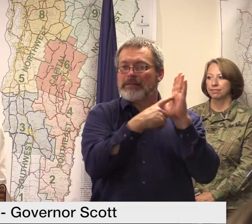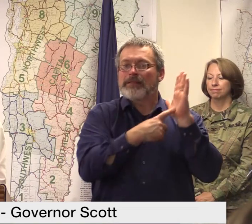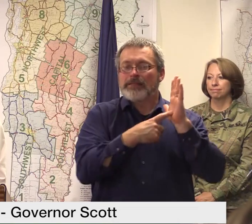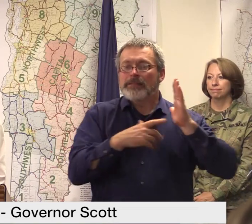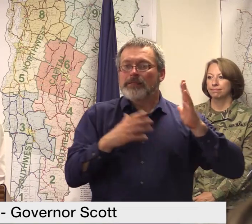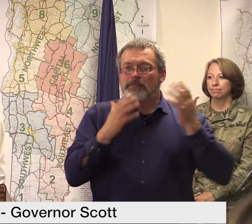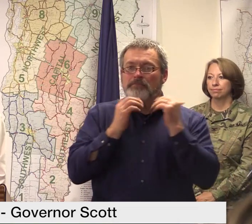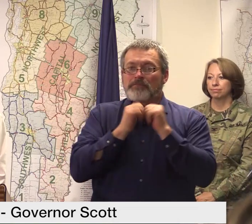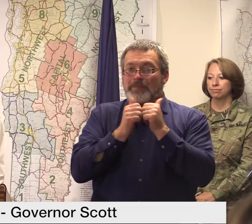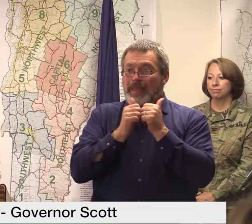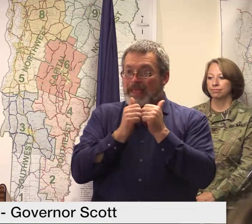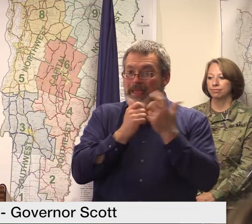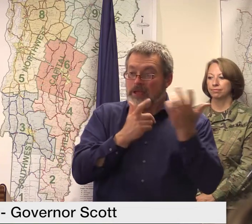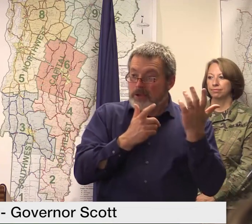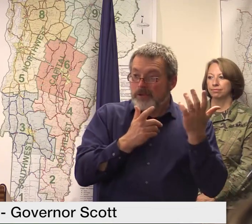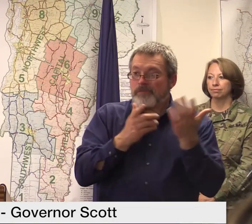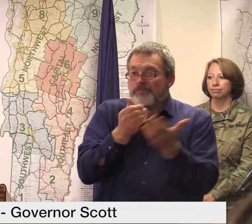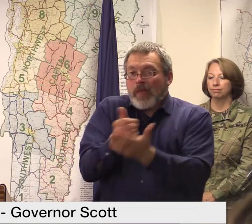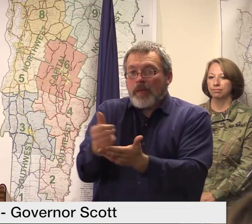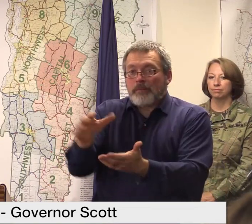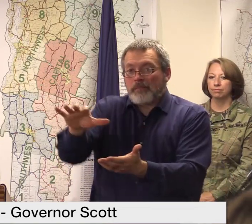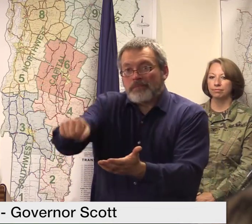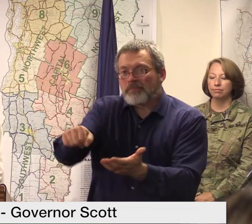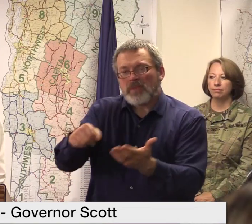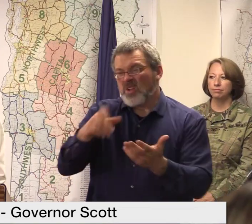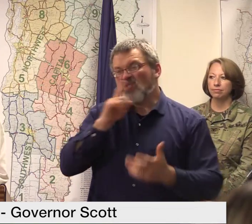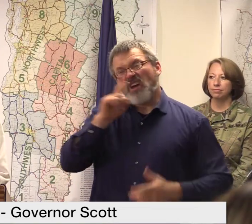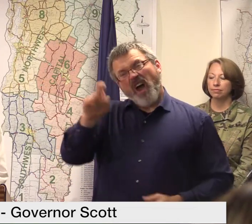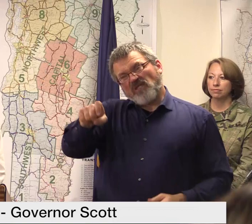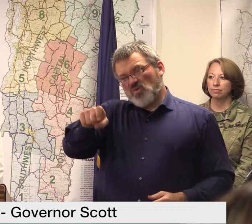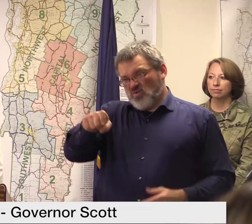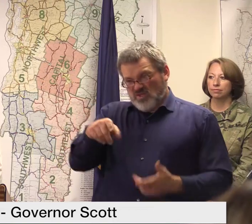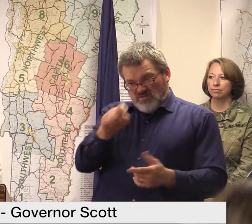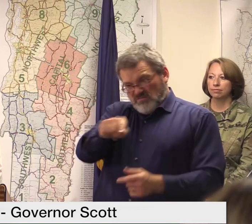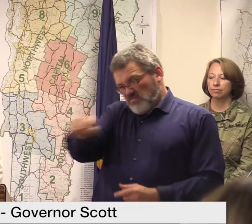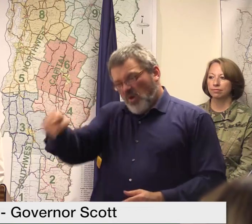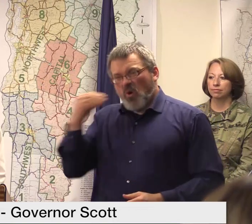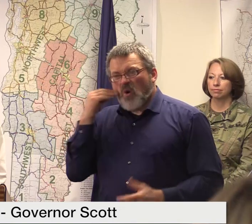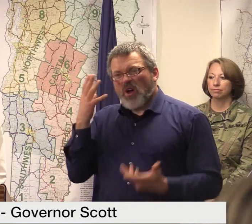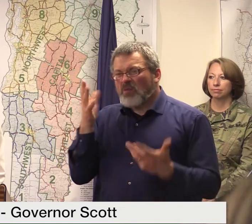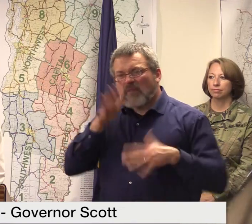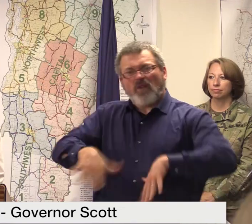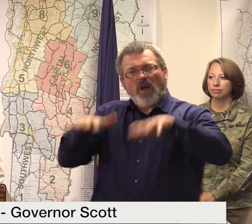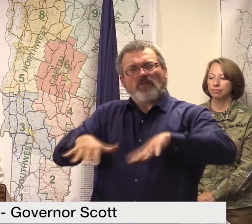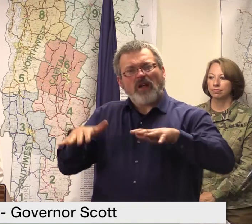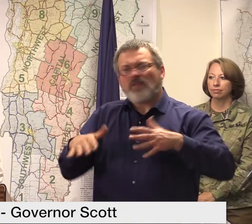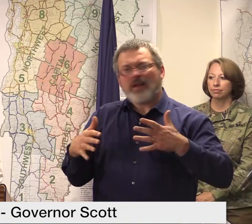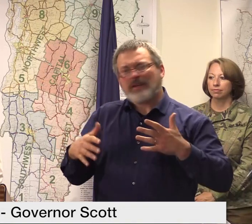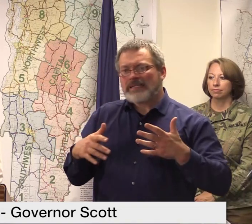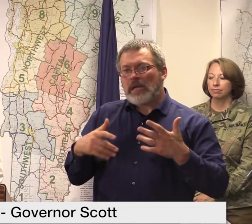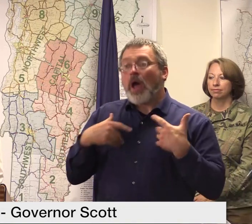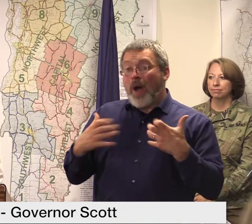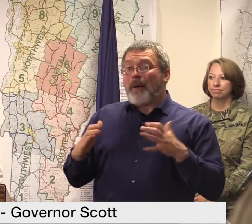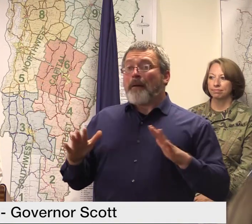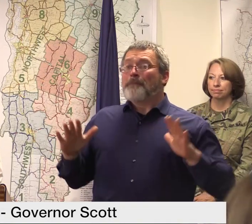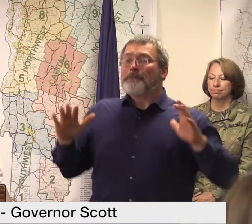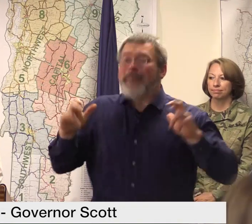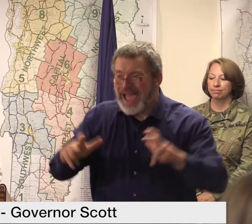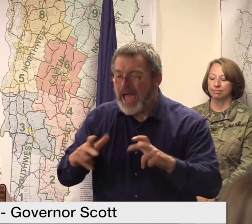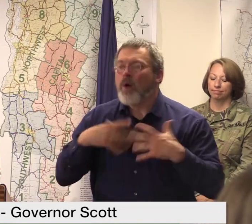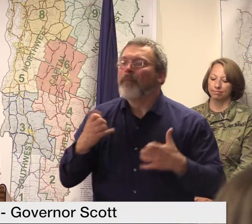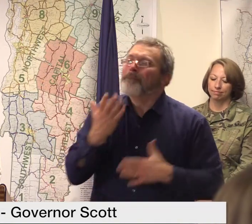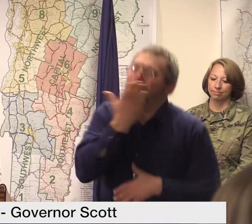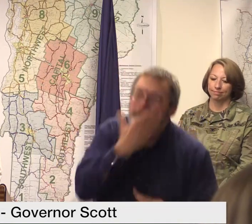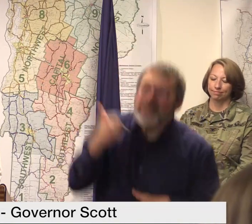buyouts that we know are going to have to happen in the future but we want to build back we want to build back better and smarter